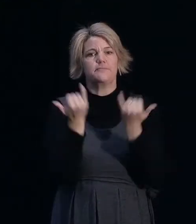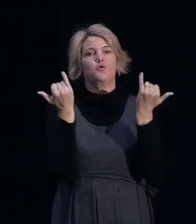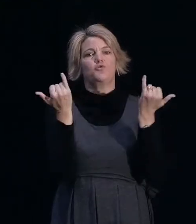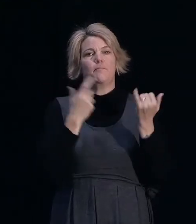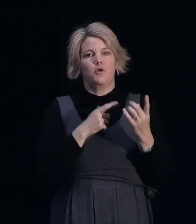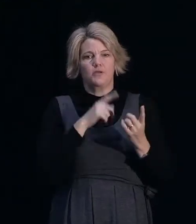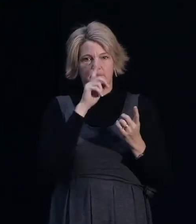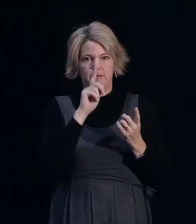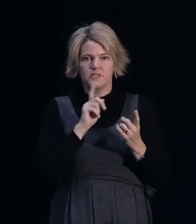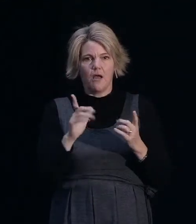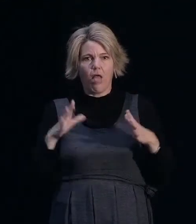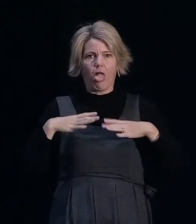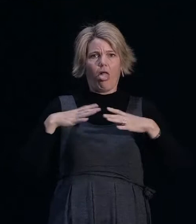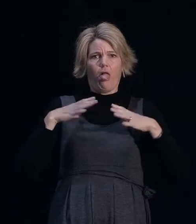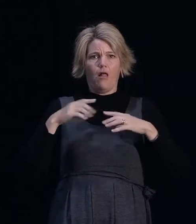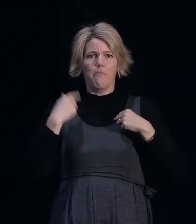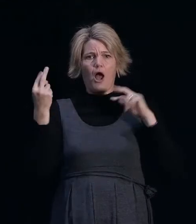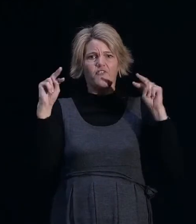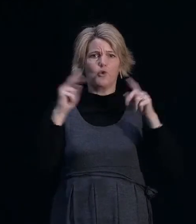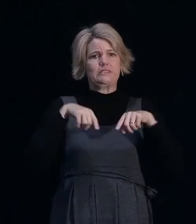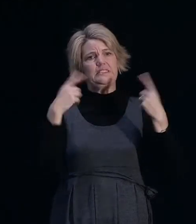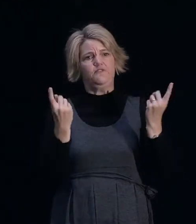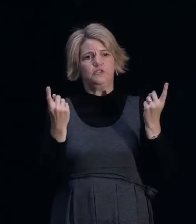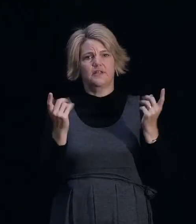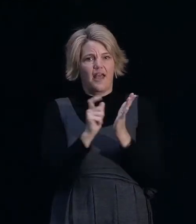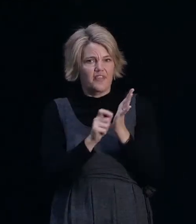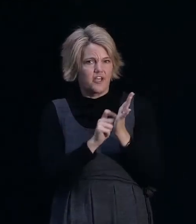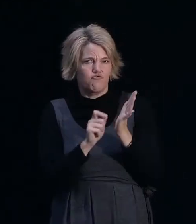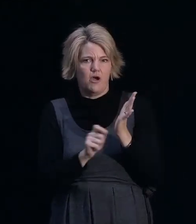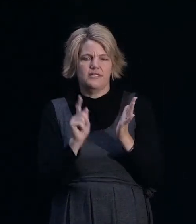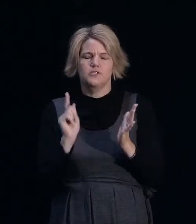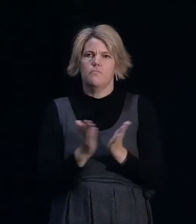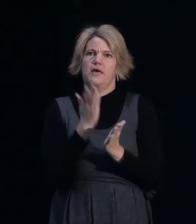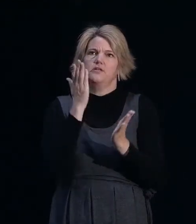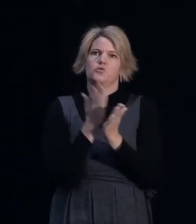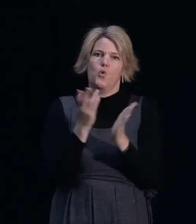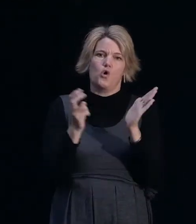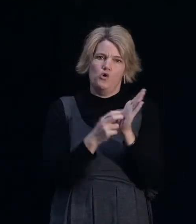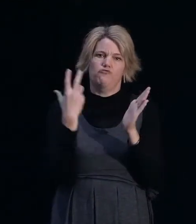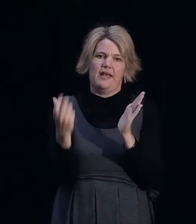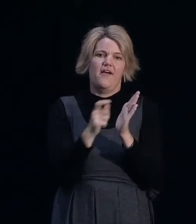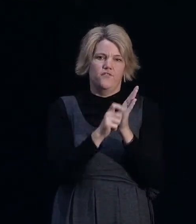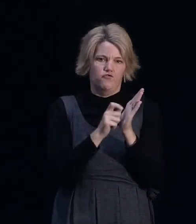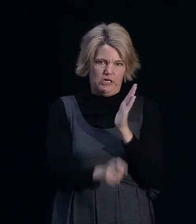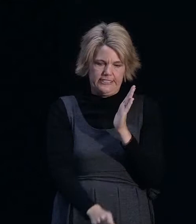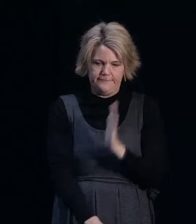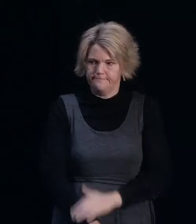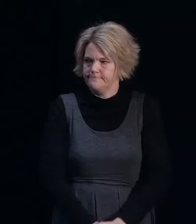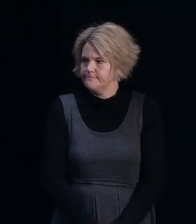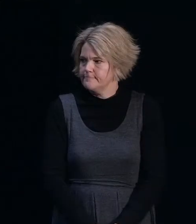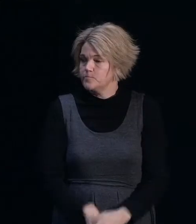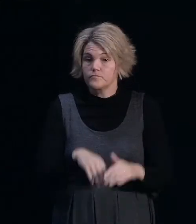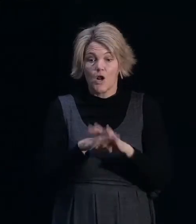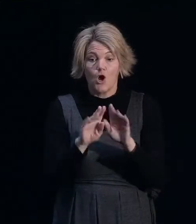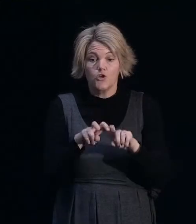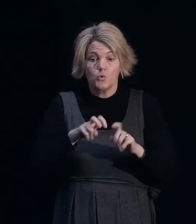argue that they had a different view about what was supposed to be achieved. So get it in writing and have a contract. The little guide that's on your seat